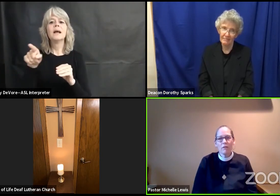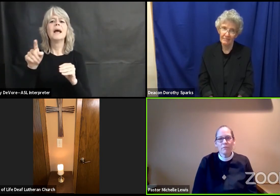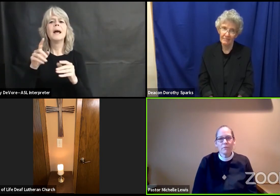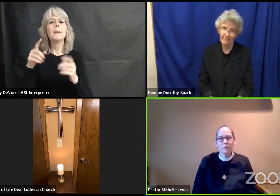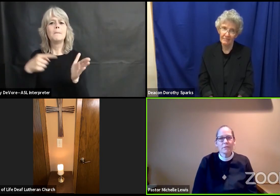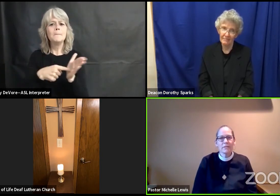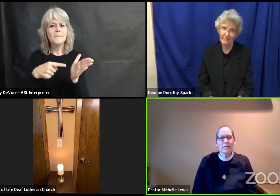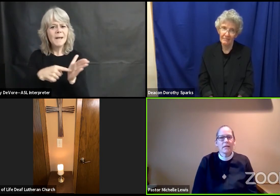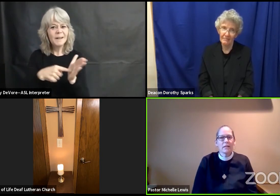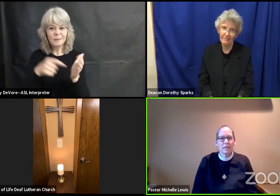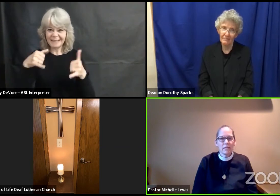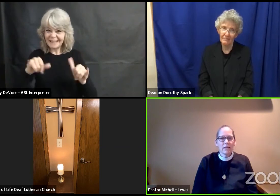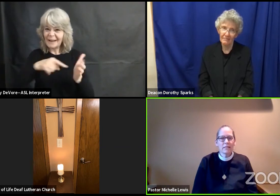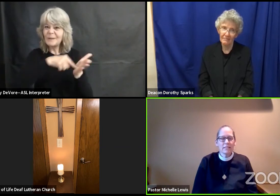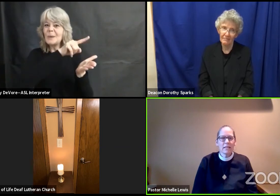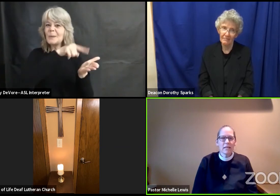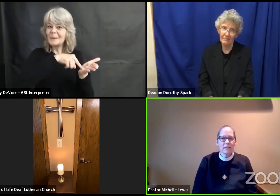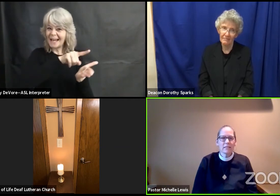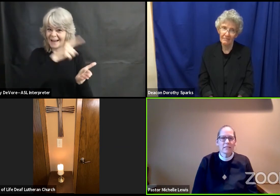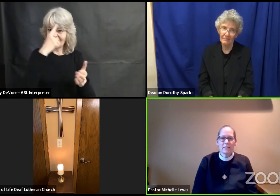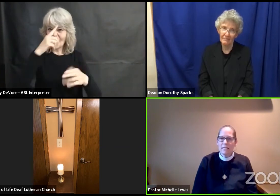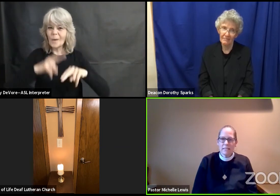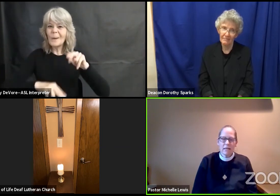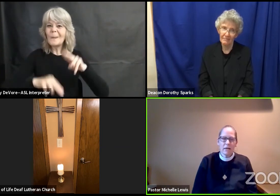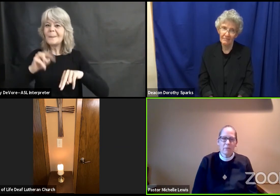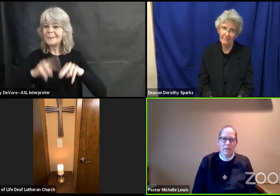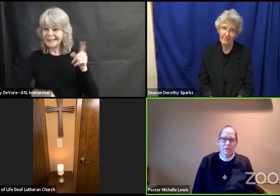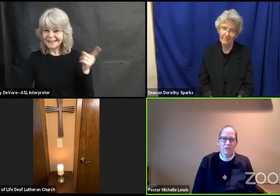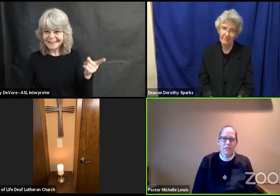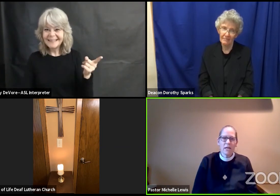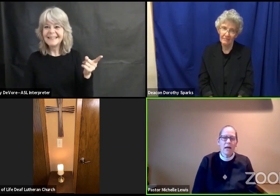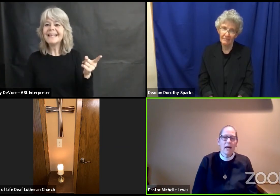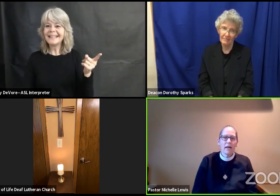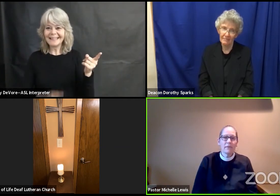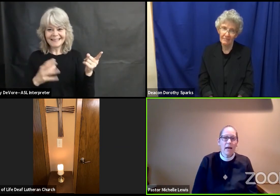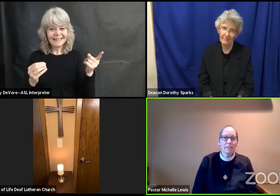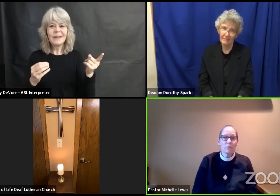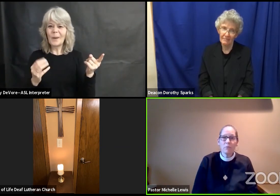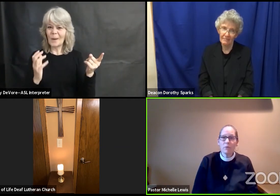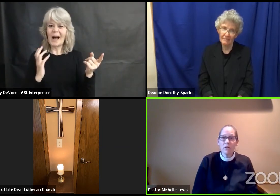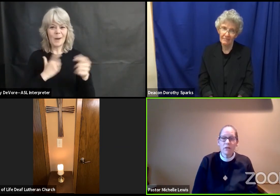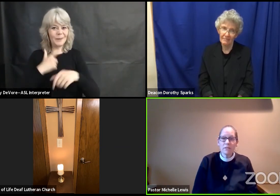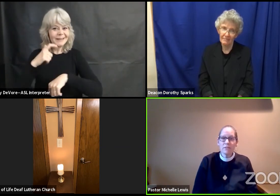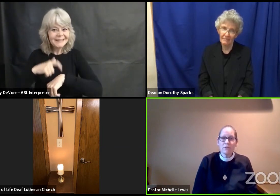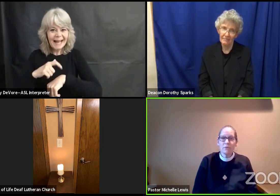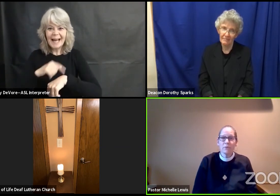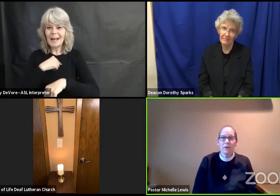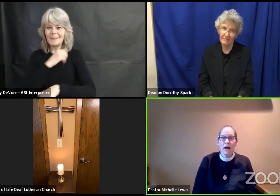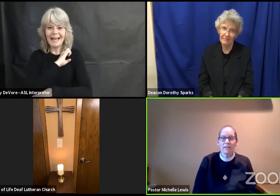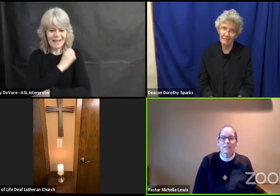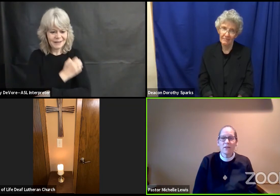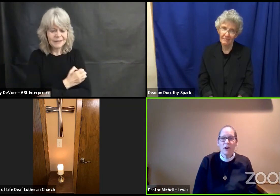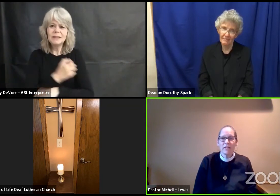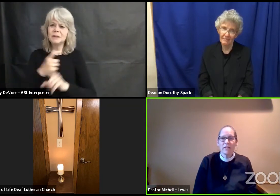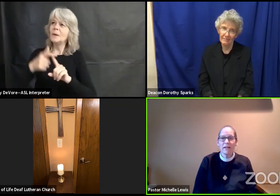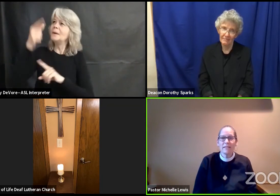of those things take us take time and energy and that's what we're called to do god is calling us